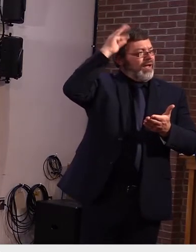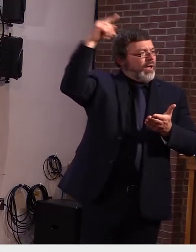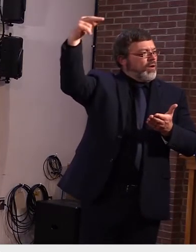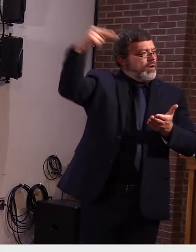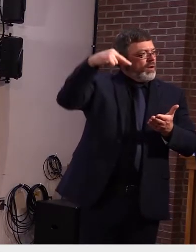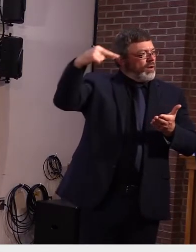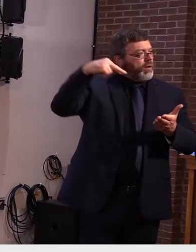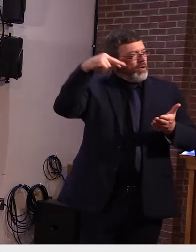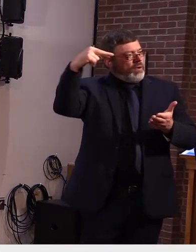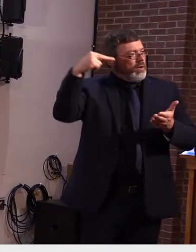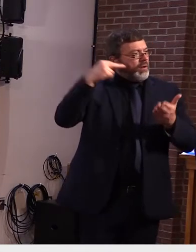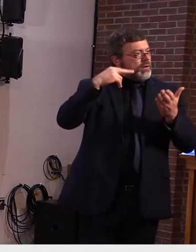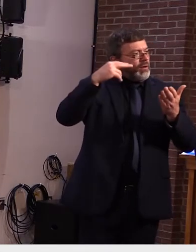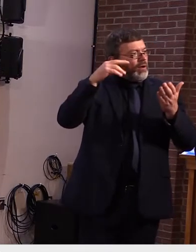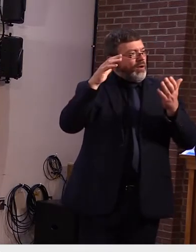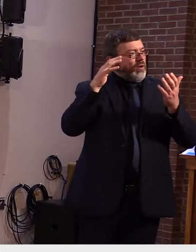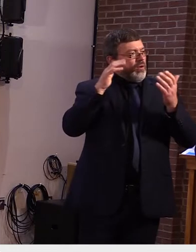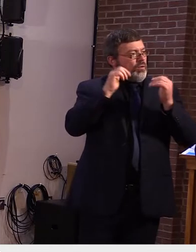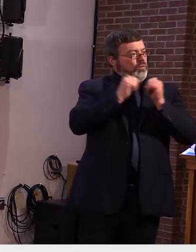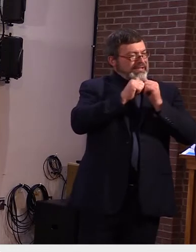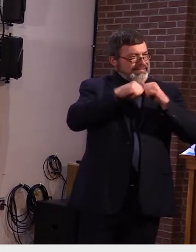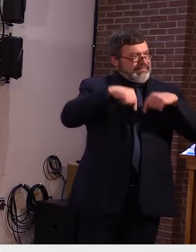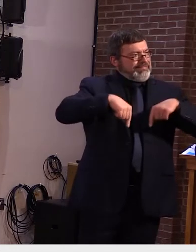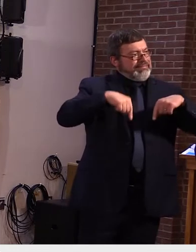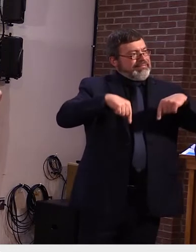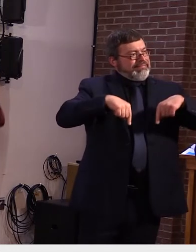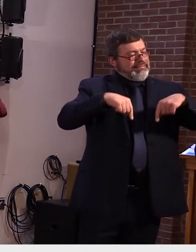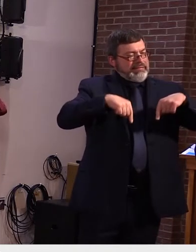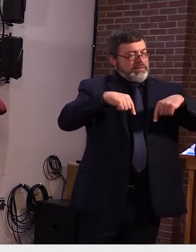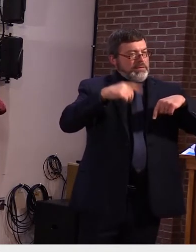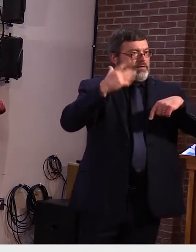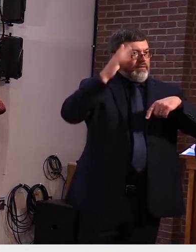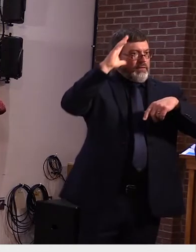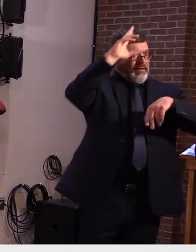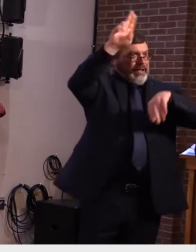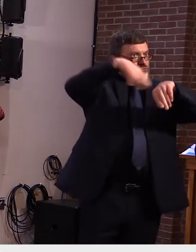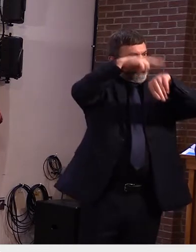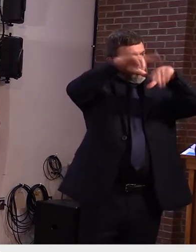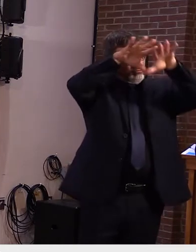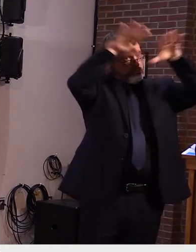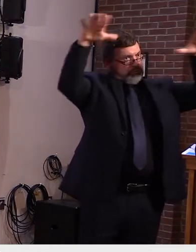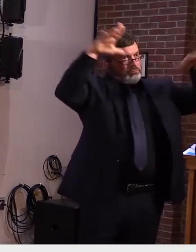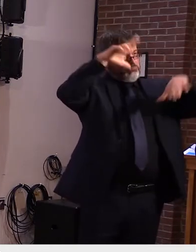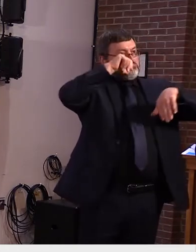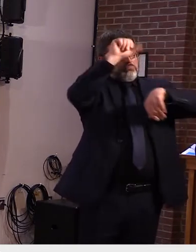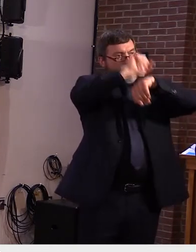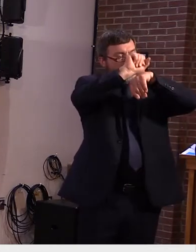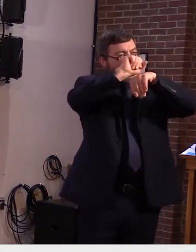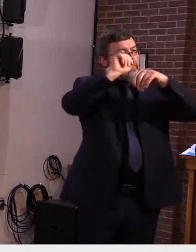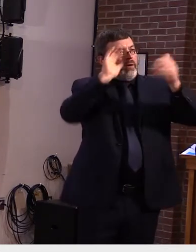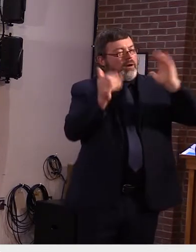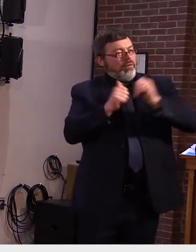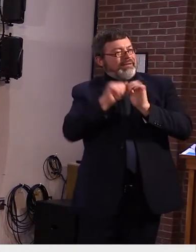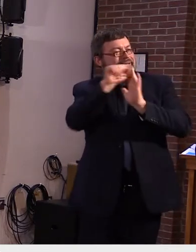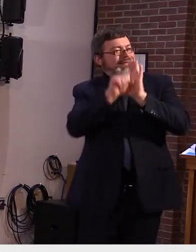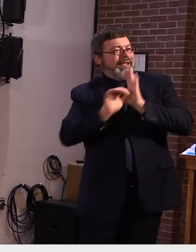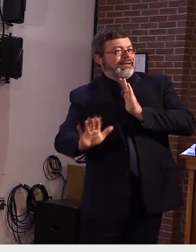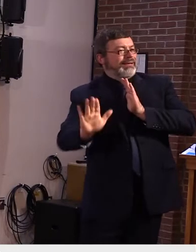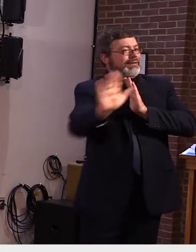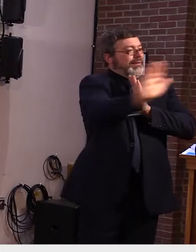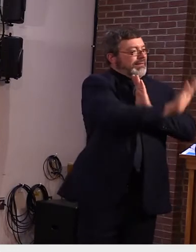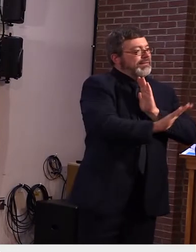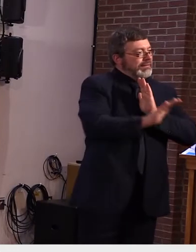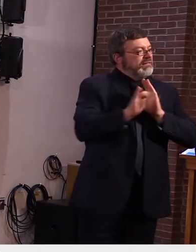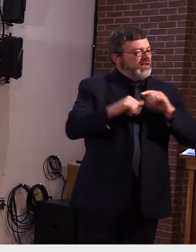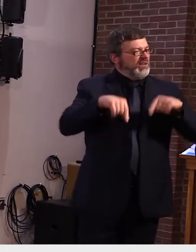and i'm wondering whether there's been any progress made there maybe i can start with that and then let commissioner harrington finish that up but